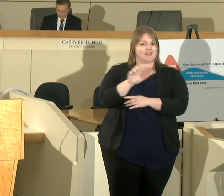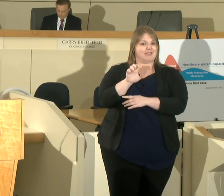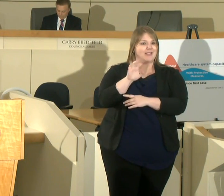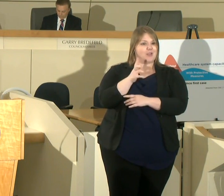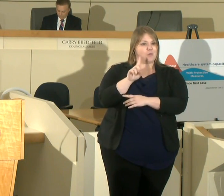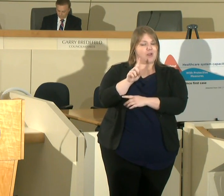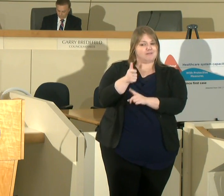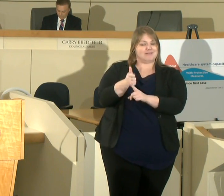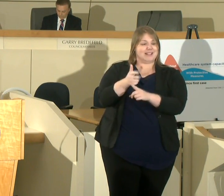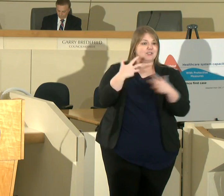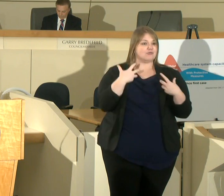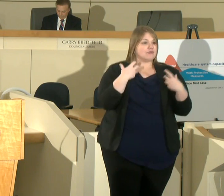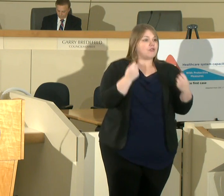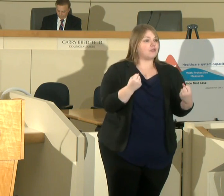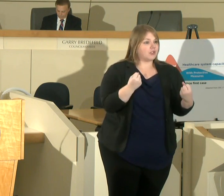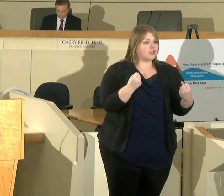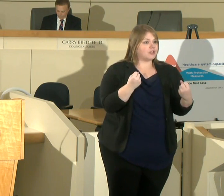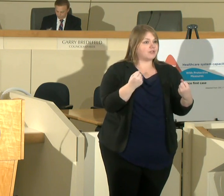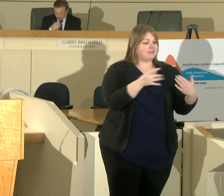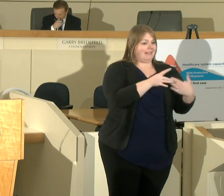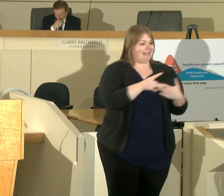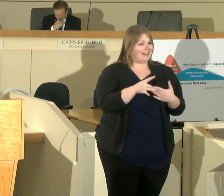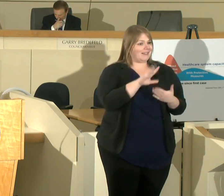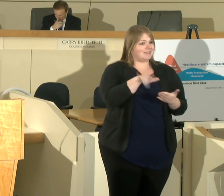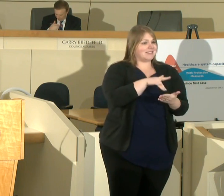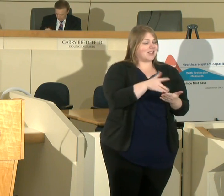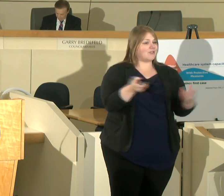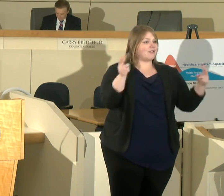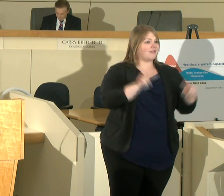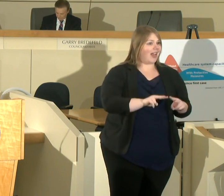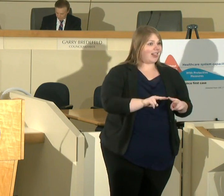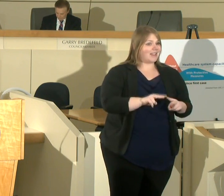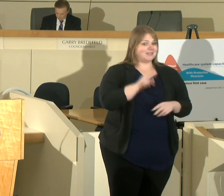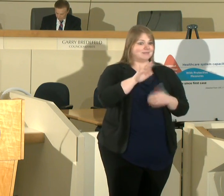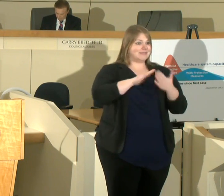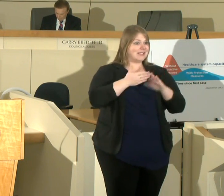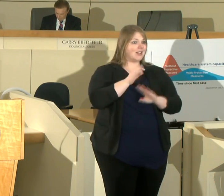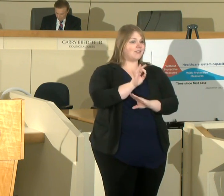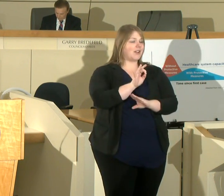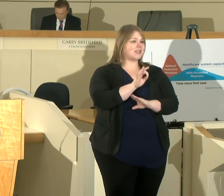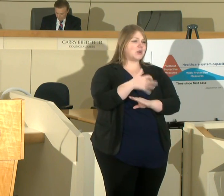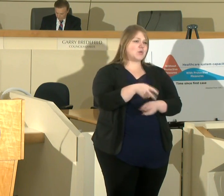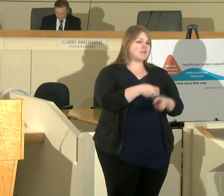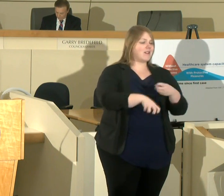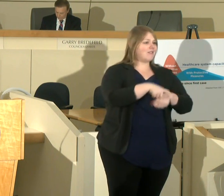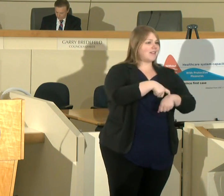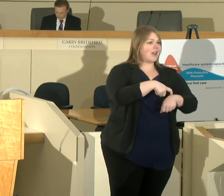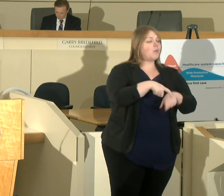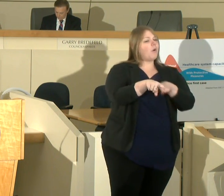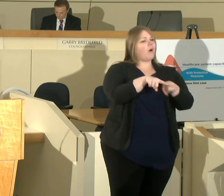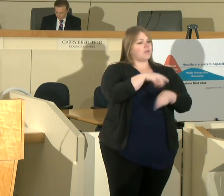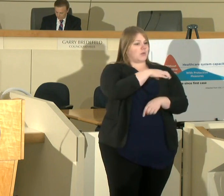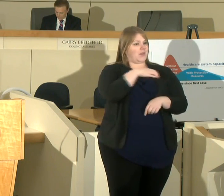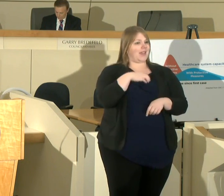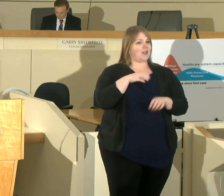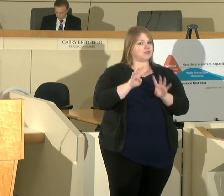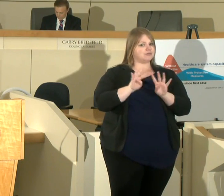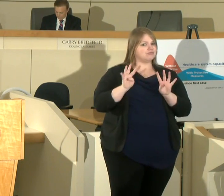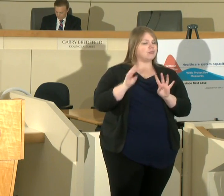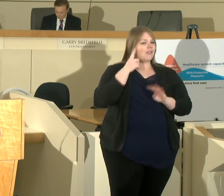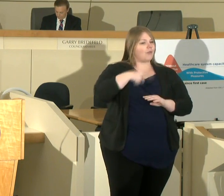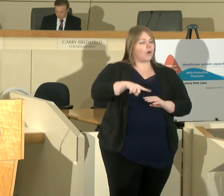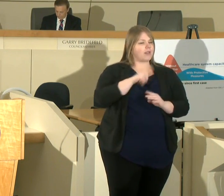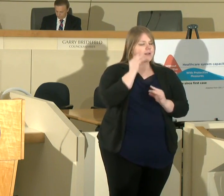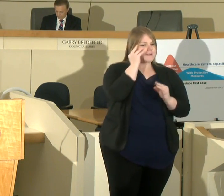and leading our whole valley in our city in this difficult time and for the council for their thoughtful deliberate